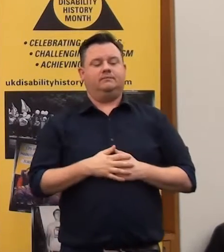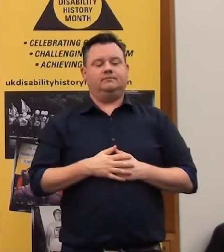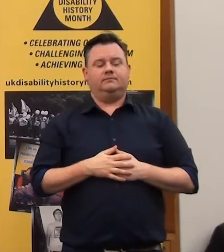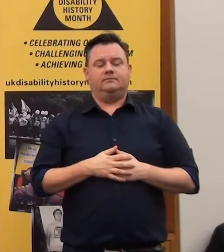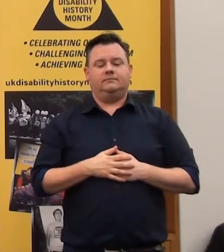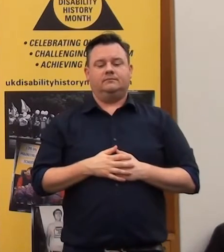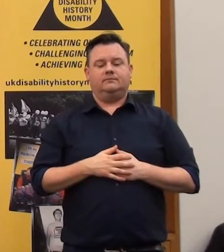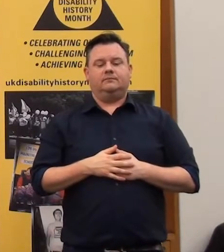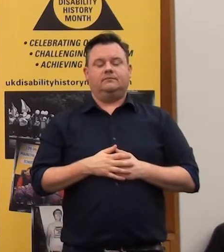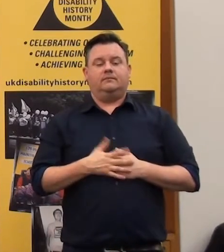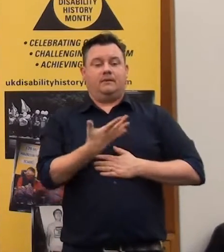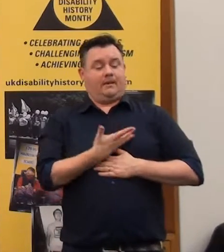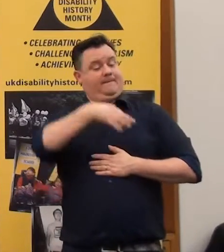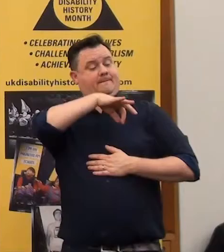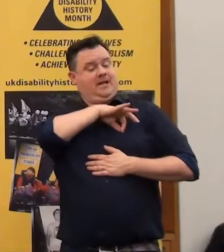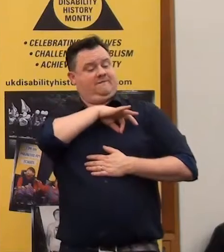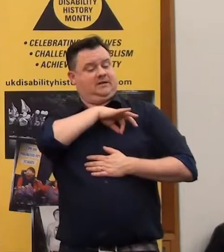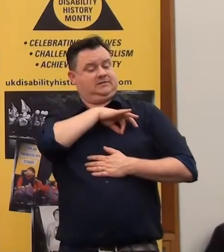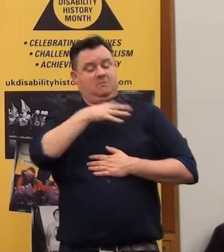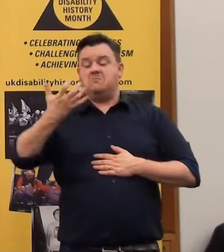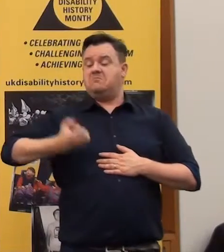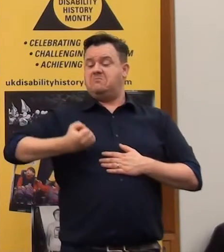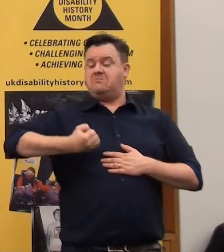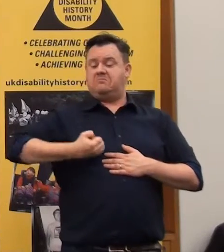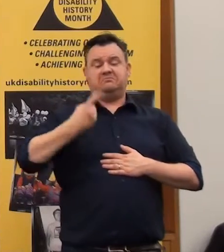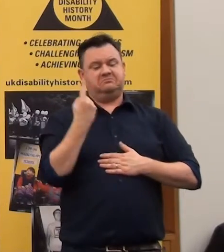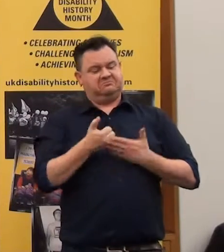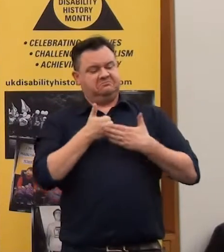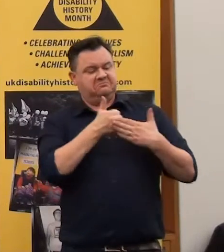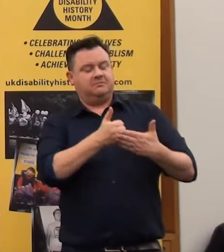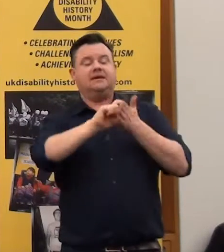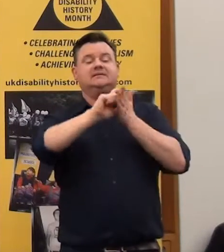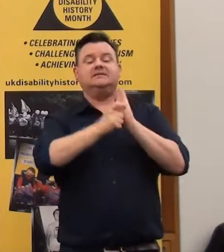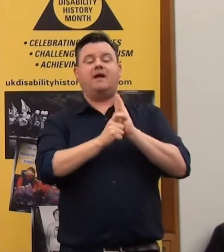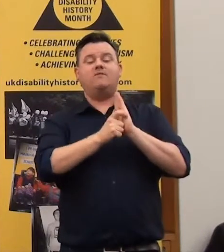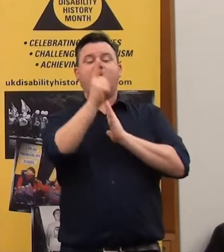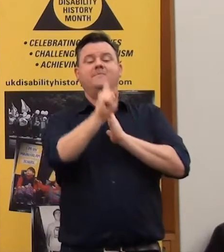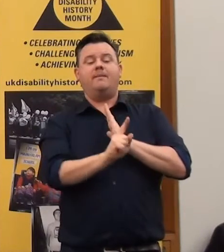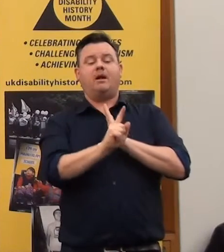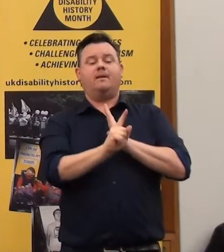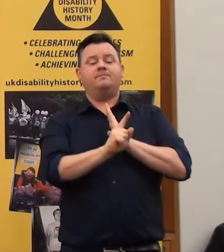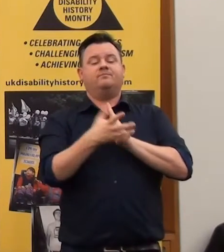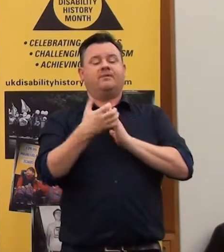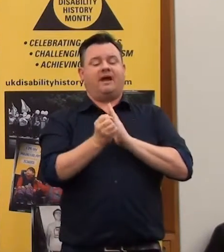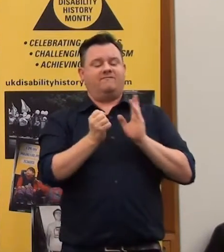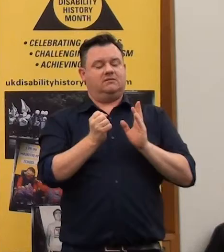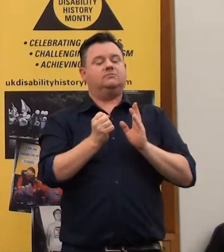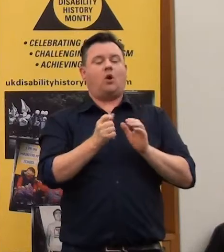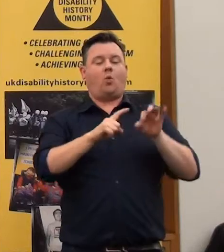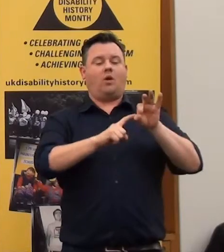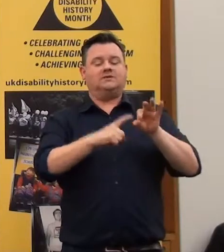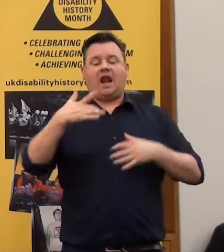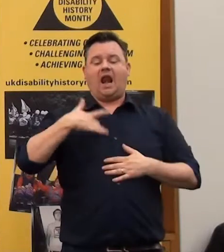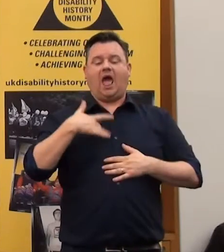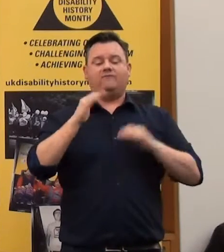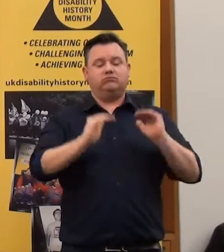benefits have done in the past is supported disabled people to ensure, have some form of quality